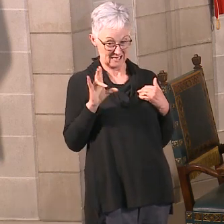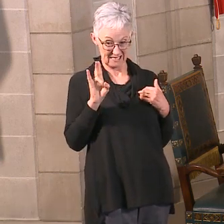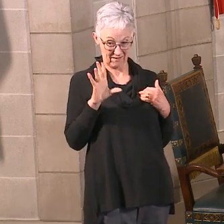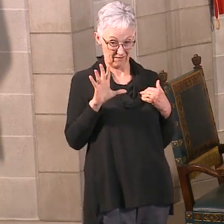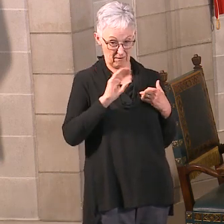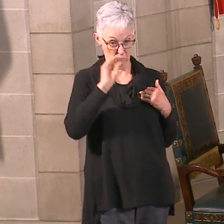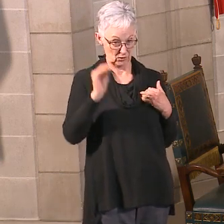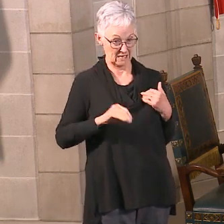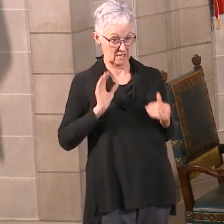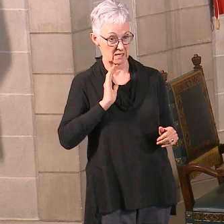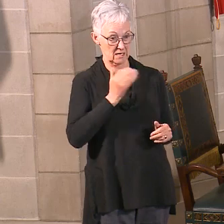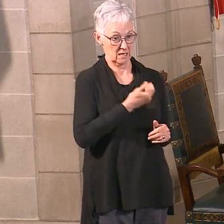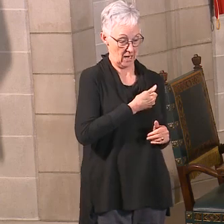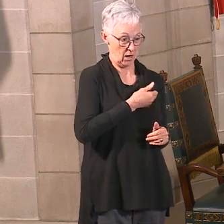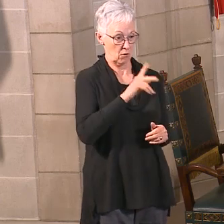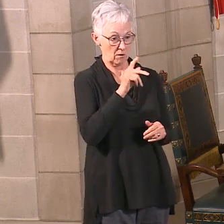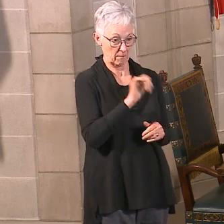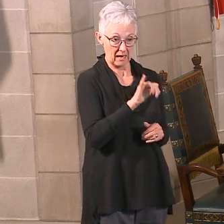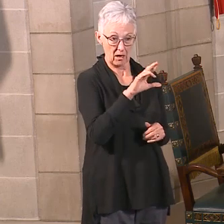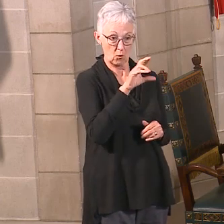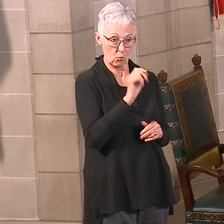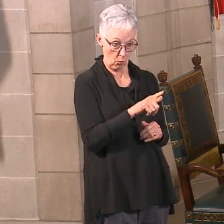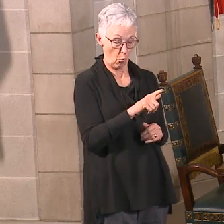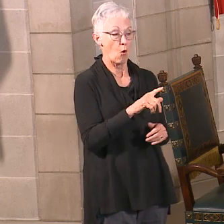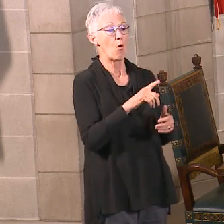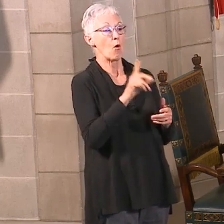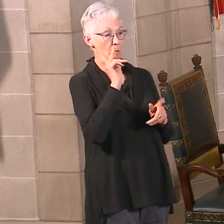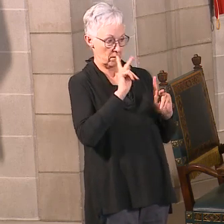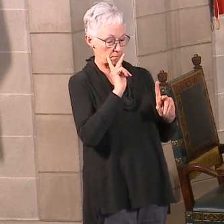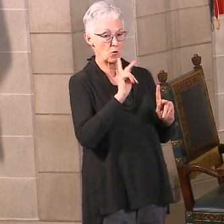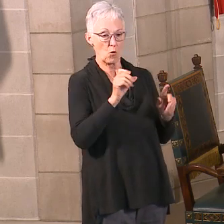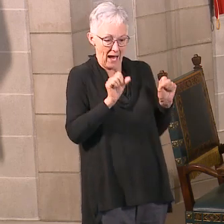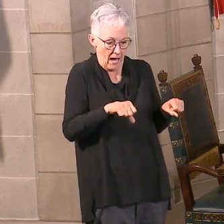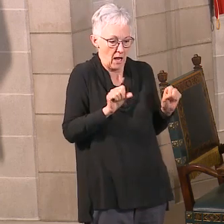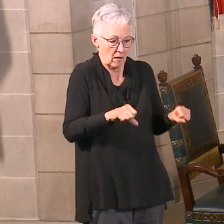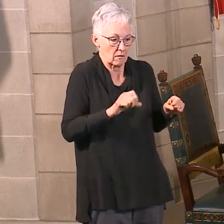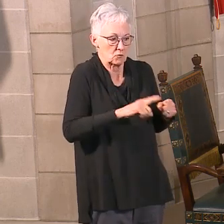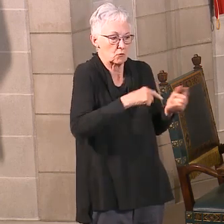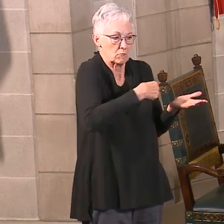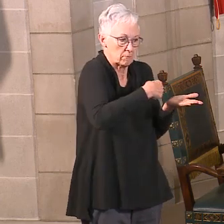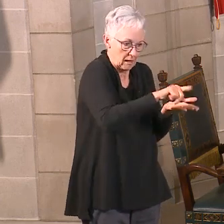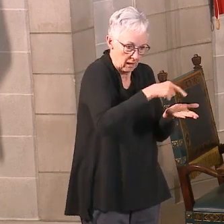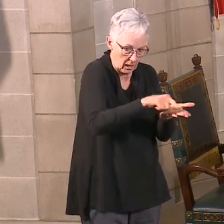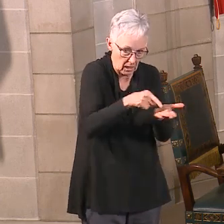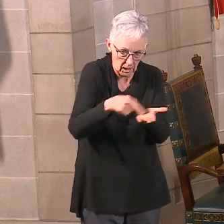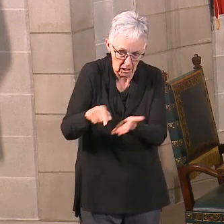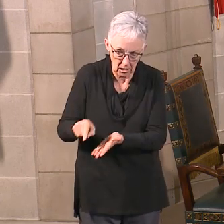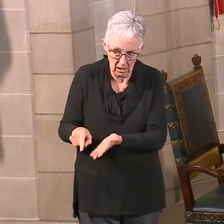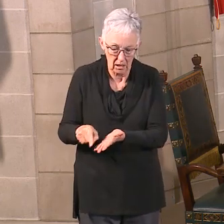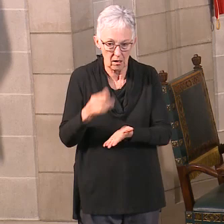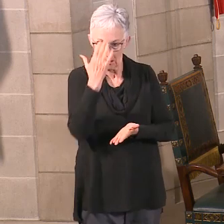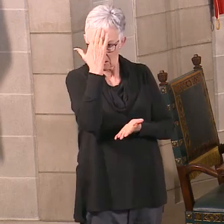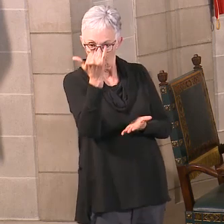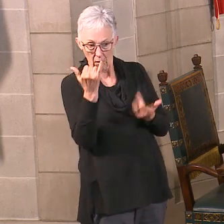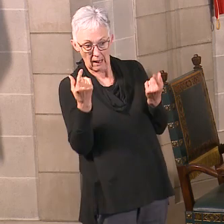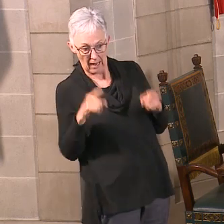You saw a lot of the Midwest states do that. And I think that's a combination of a variety of factors, but one of the biggest ones was